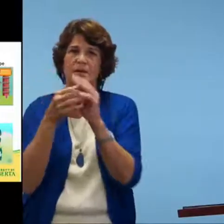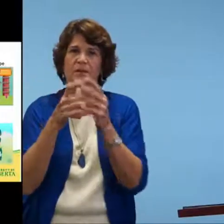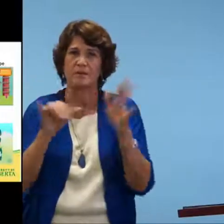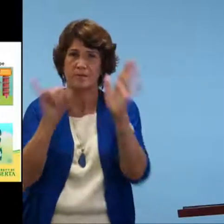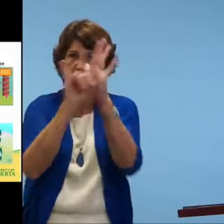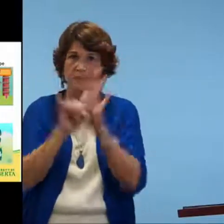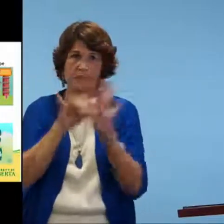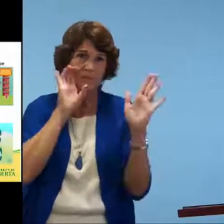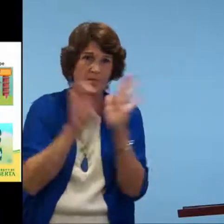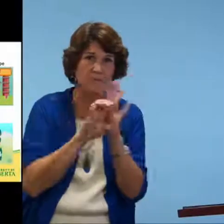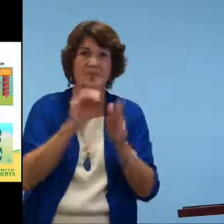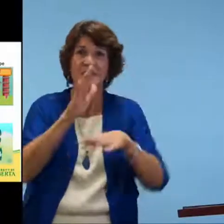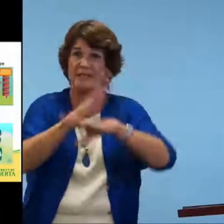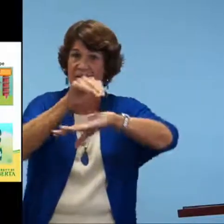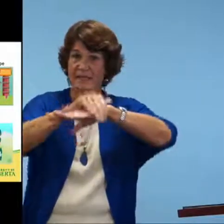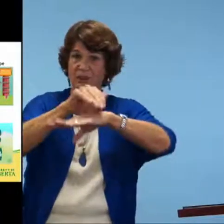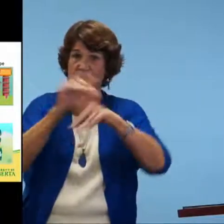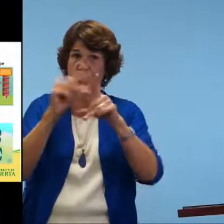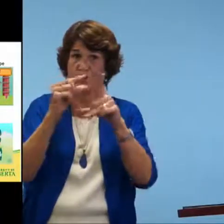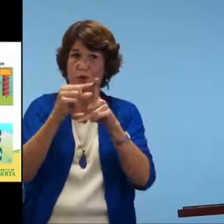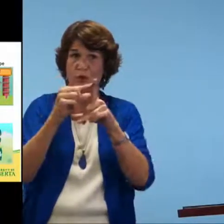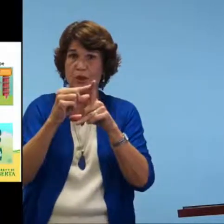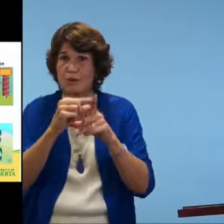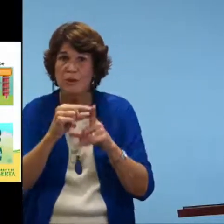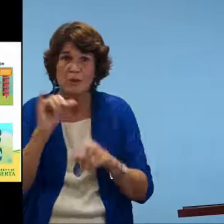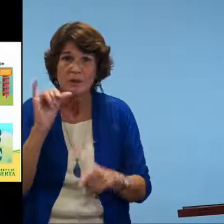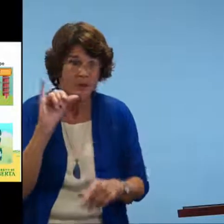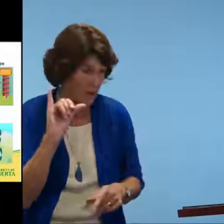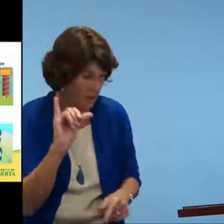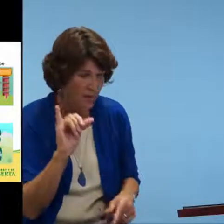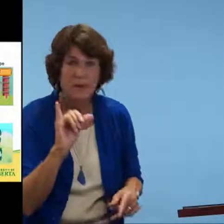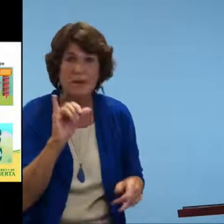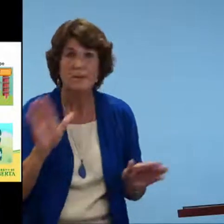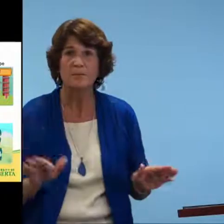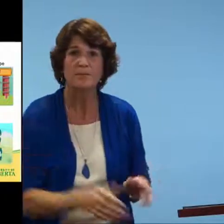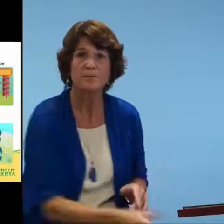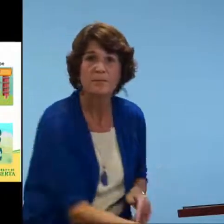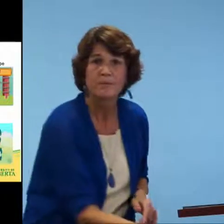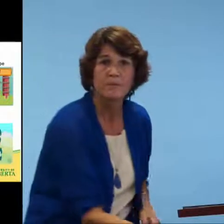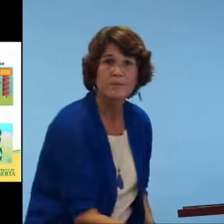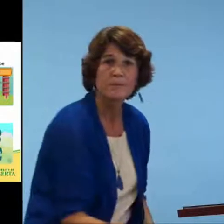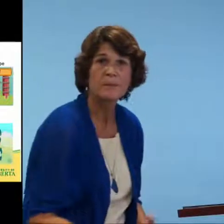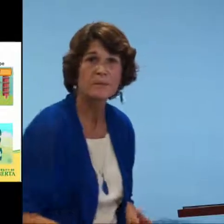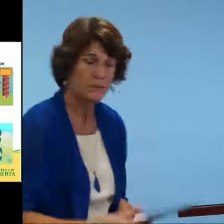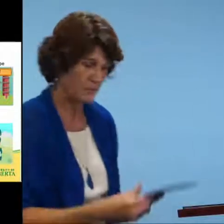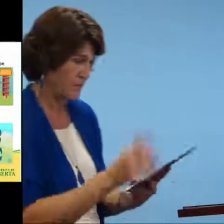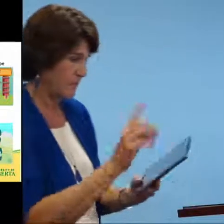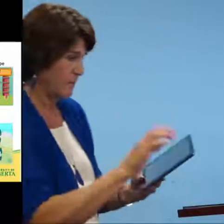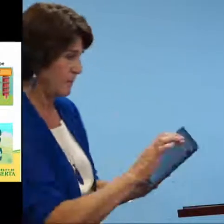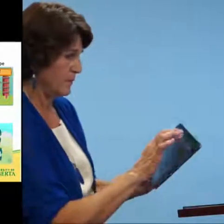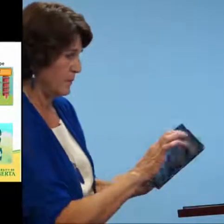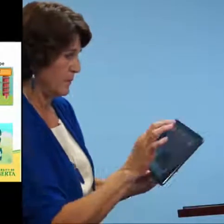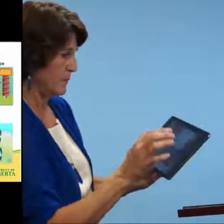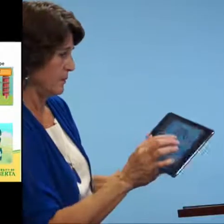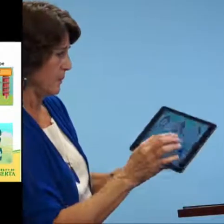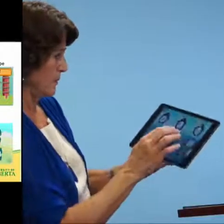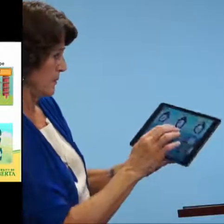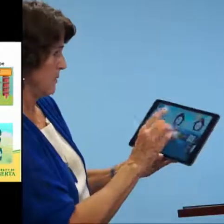Again all five different things relate to the handshakes that the kids are learning, the parameters that the kids are